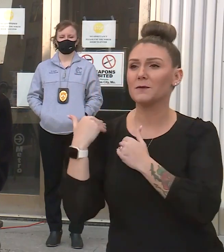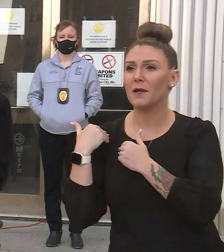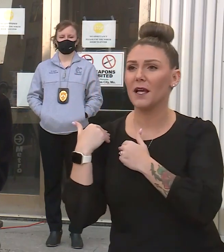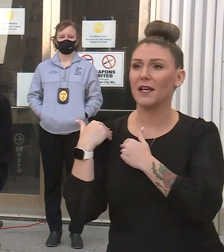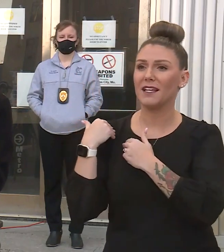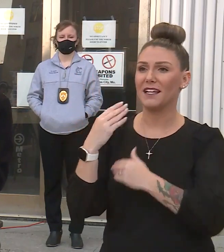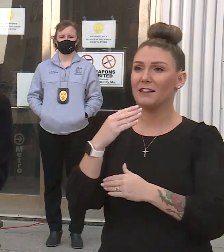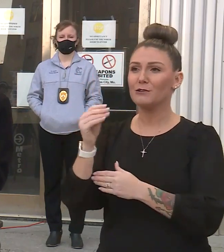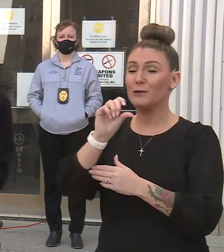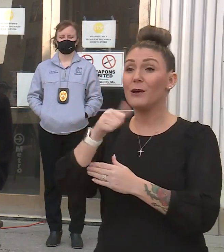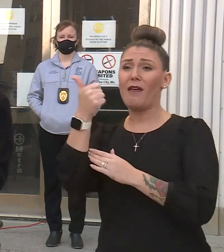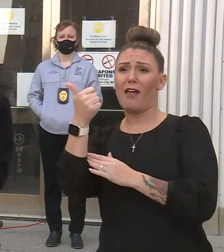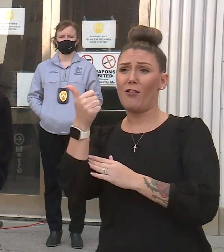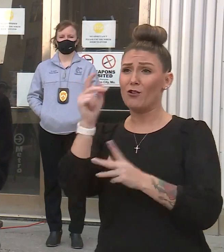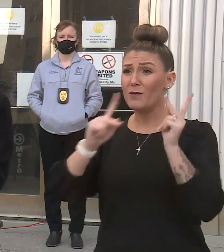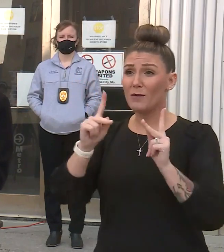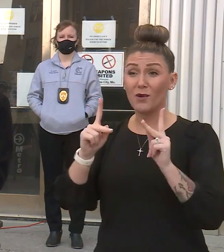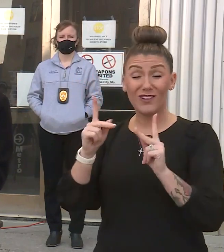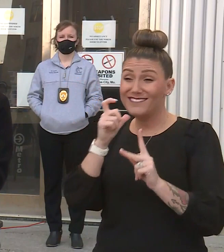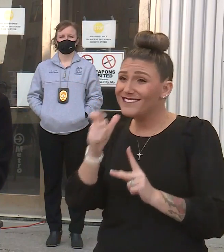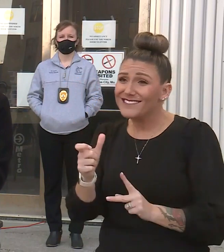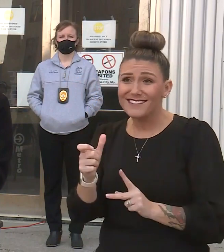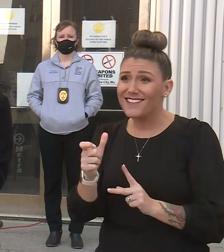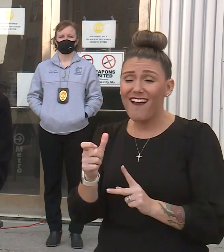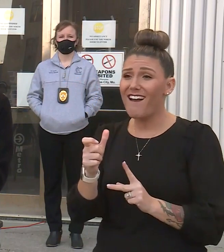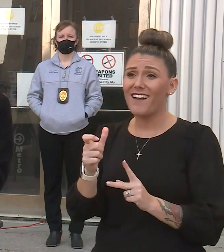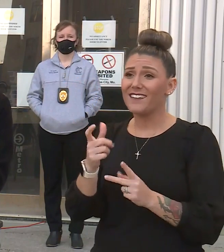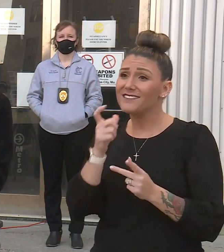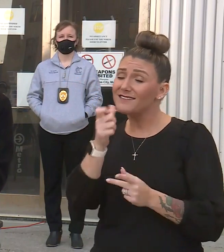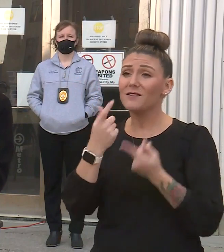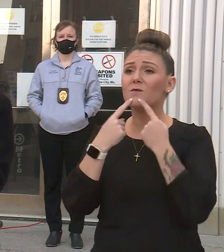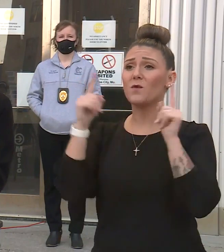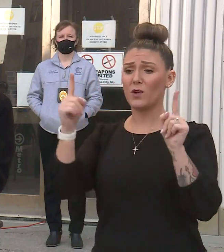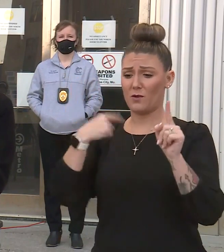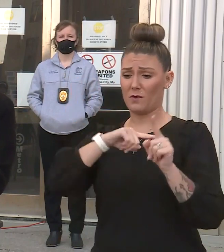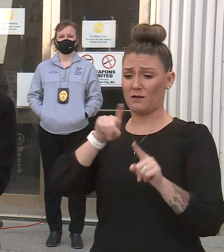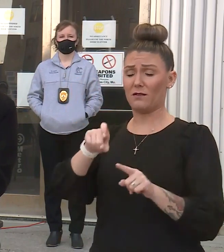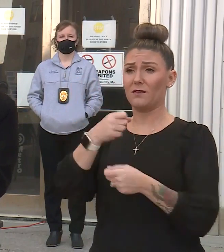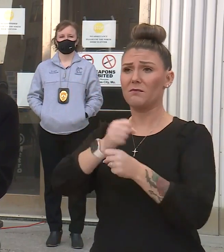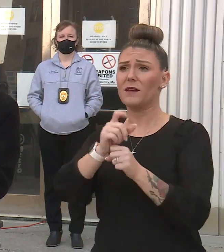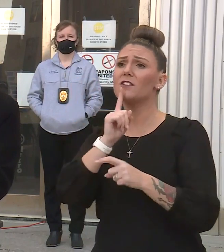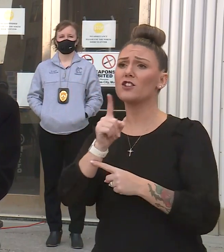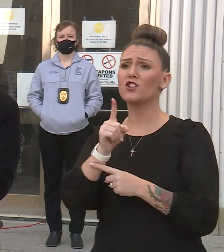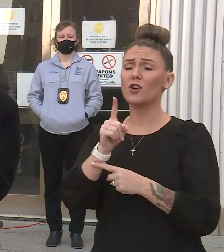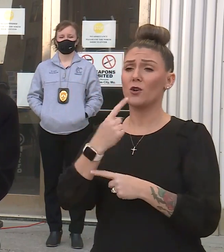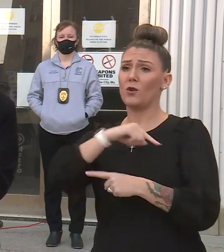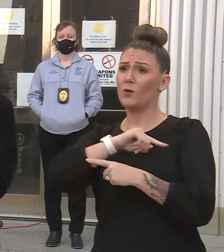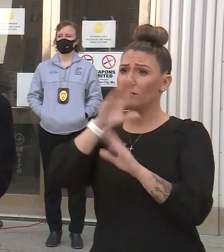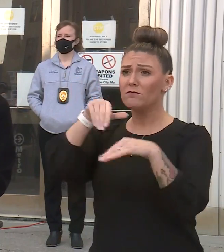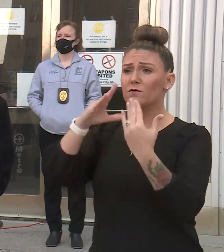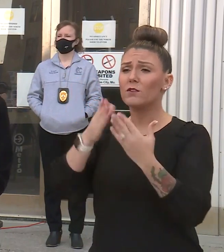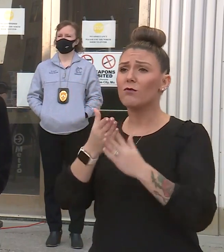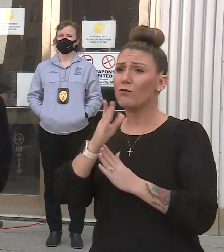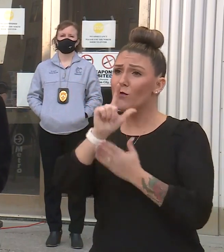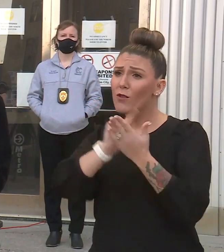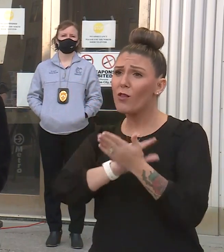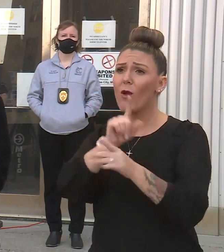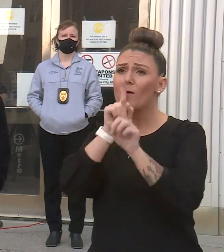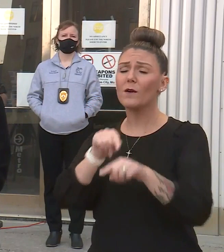their fellow man, that's not working. And so I think we need to make sure that we're actually addressing it through our laws and orders right now. Yes.